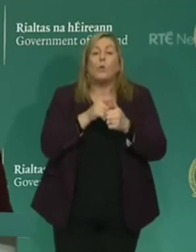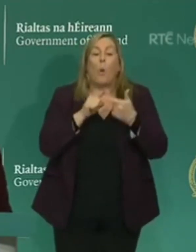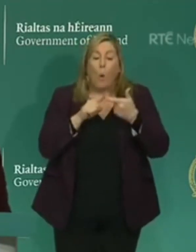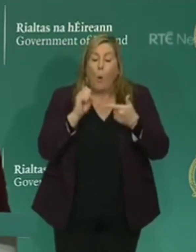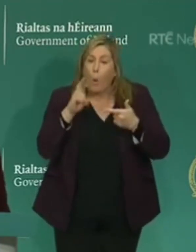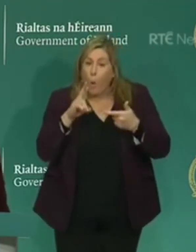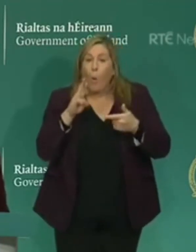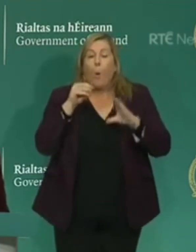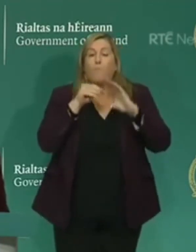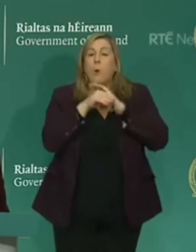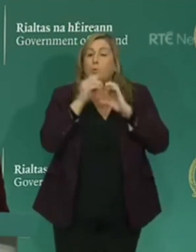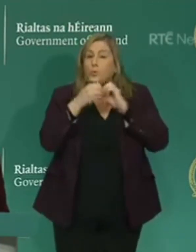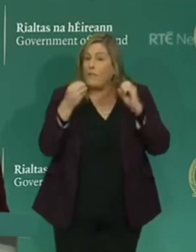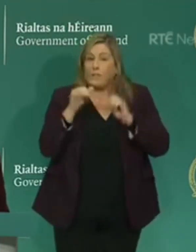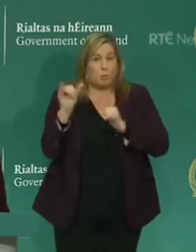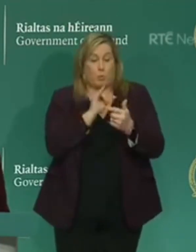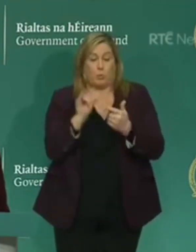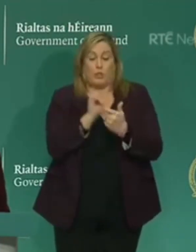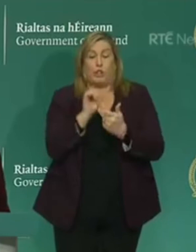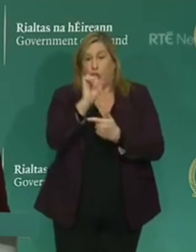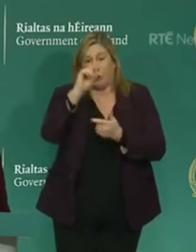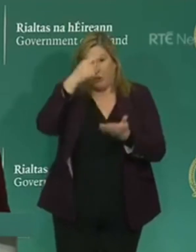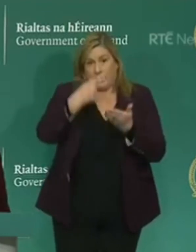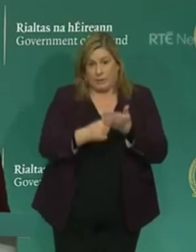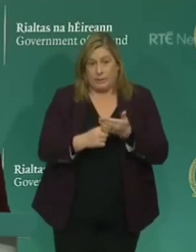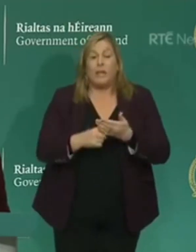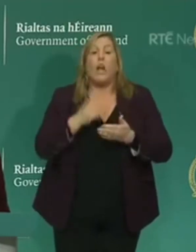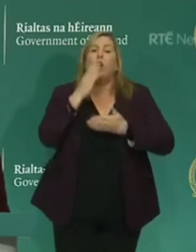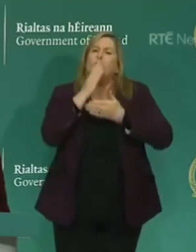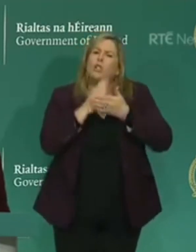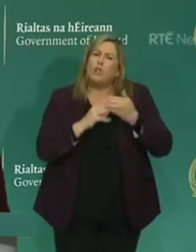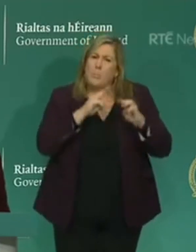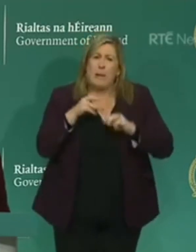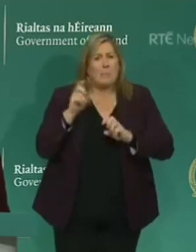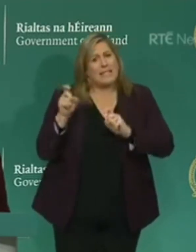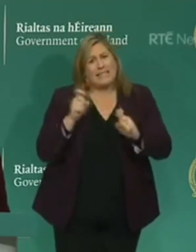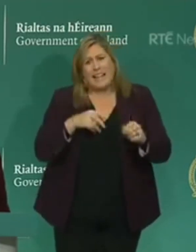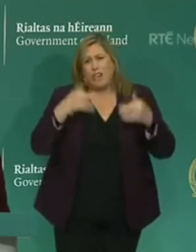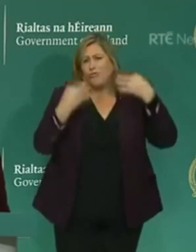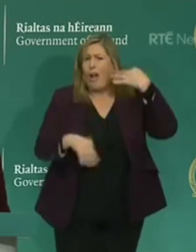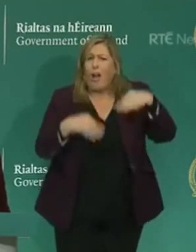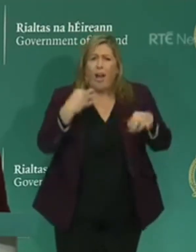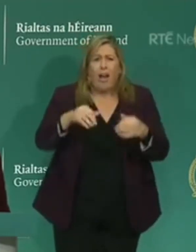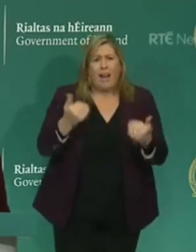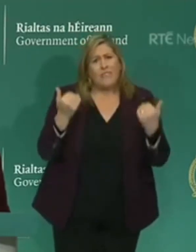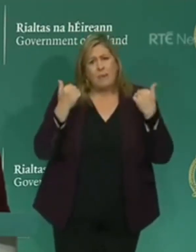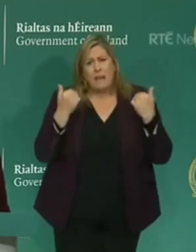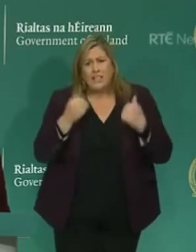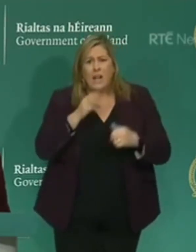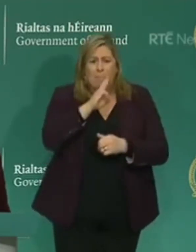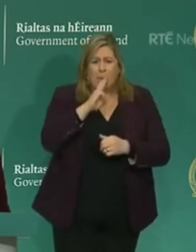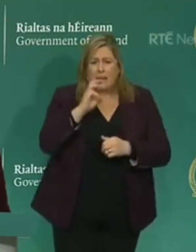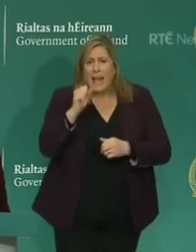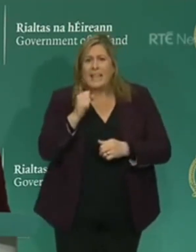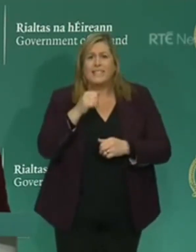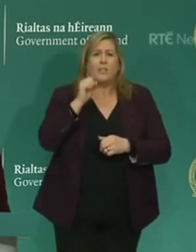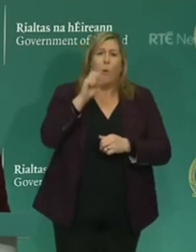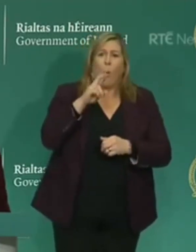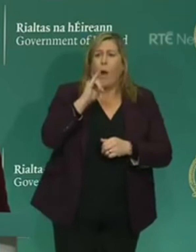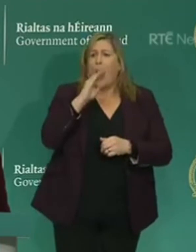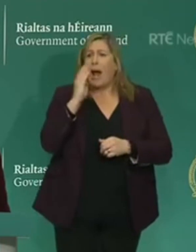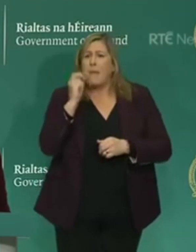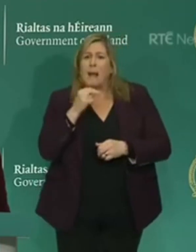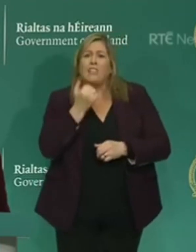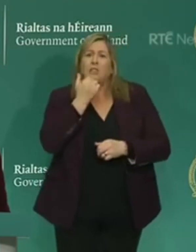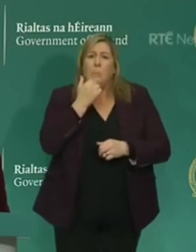There is still a small number of people who have entered an incorrect PPS number or IBAN number, and the Department of Employment Affairs and Social